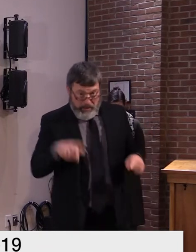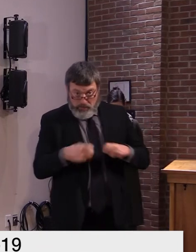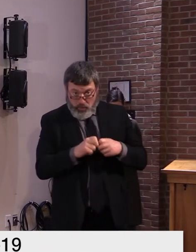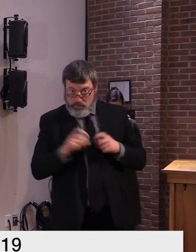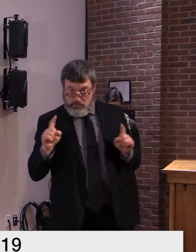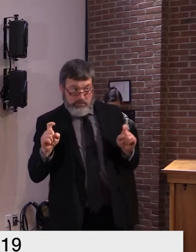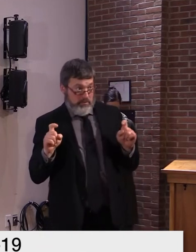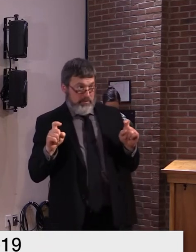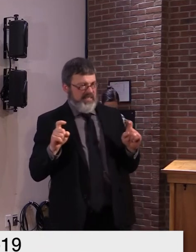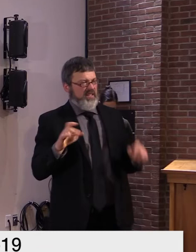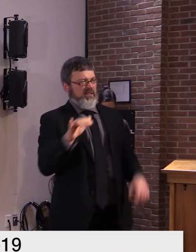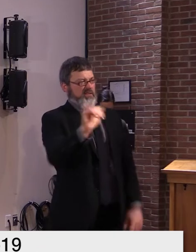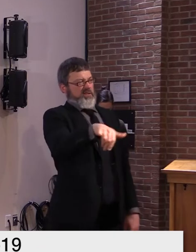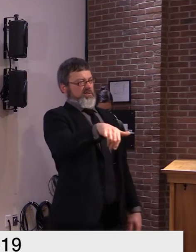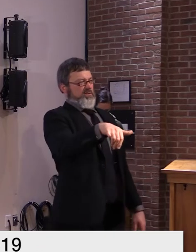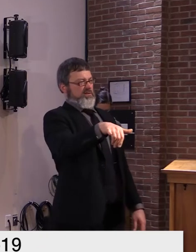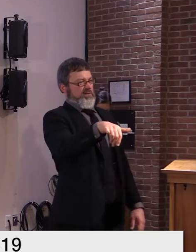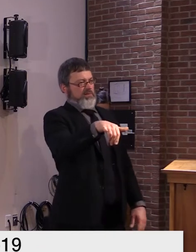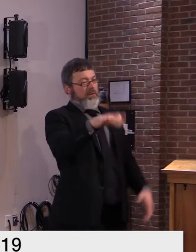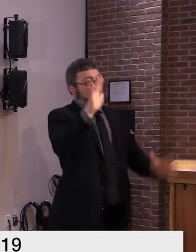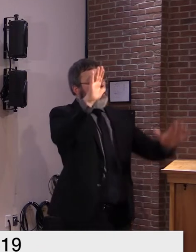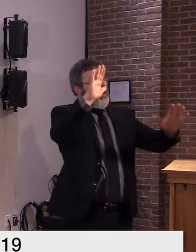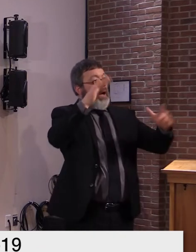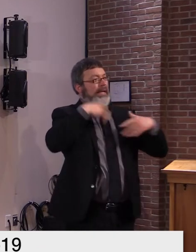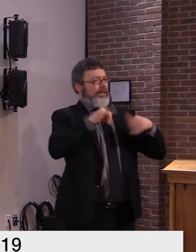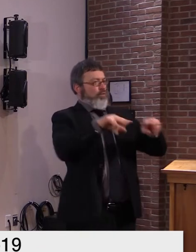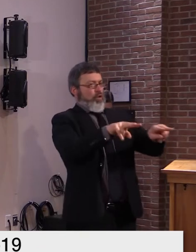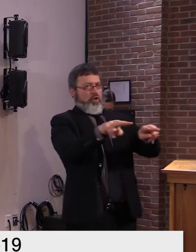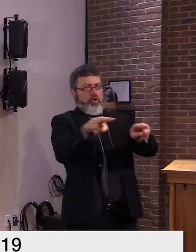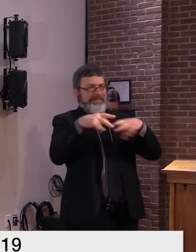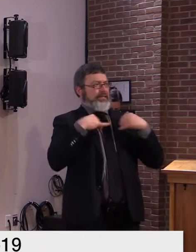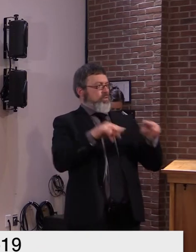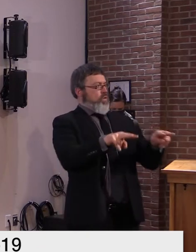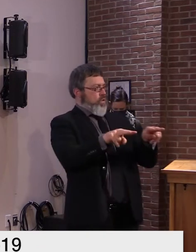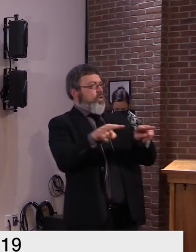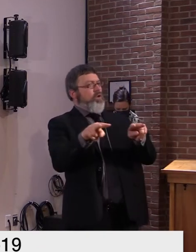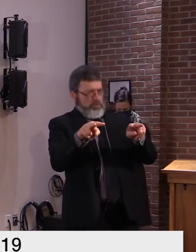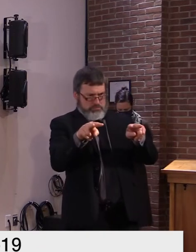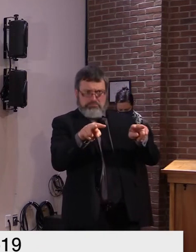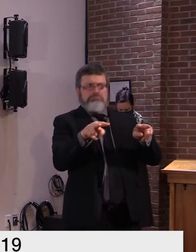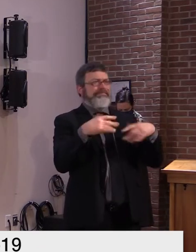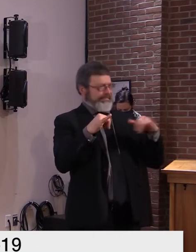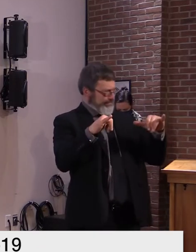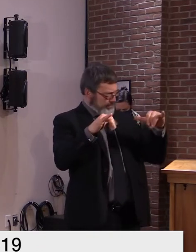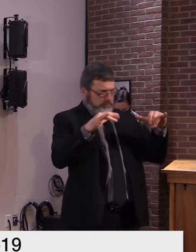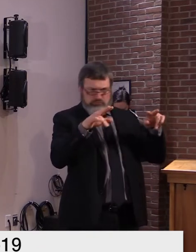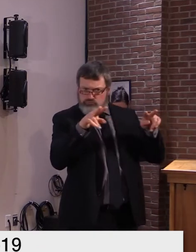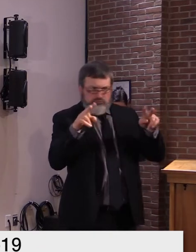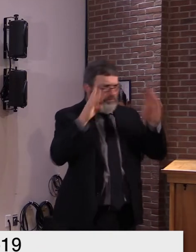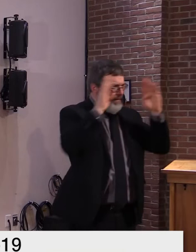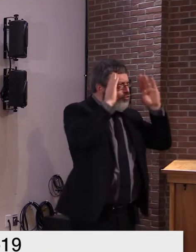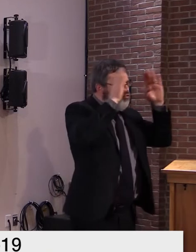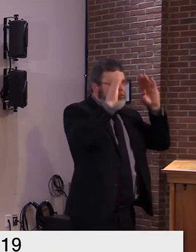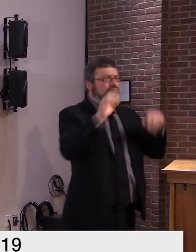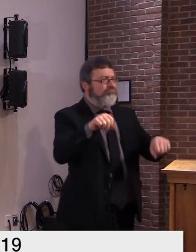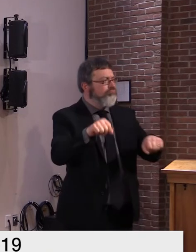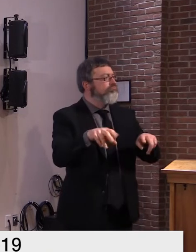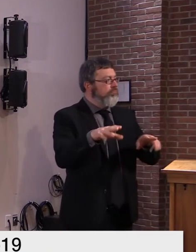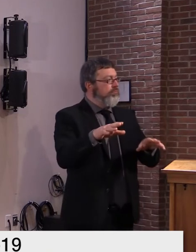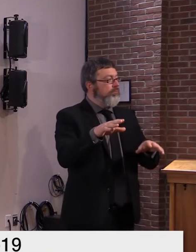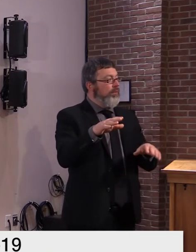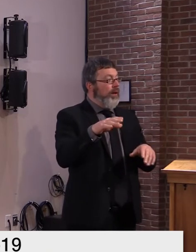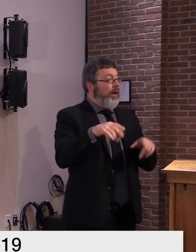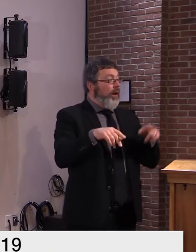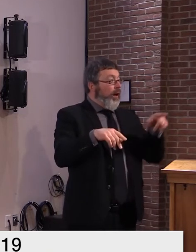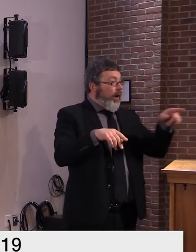this we know the ski areas want to to make sure that they're safe because it's part